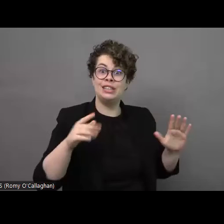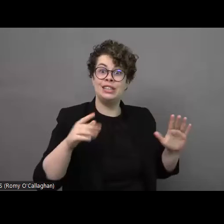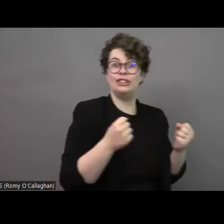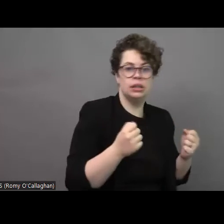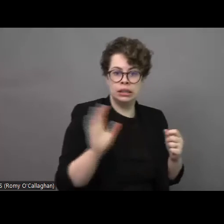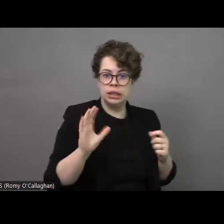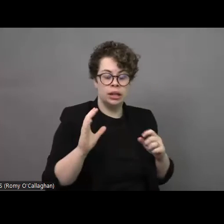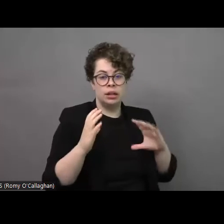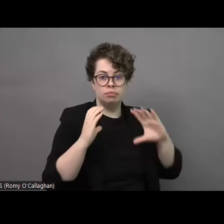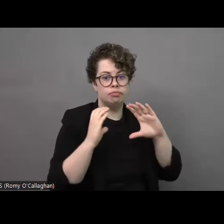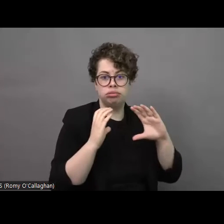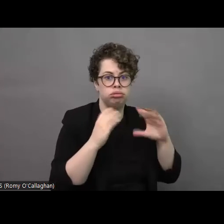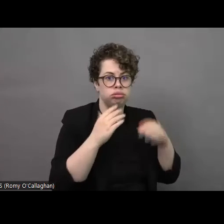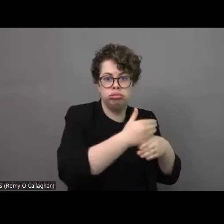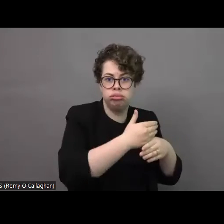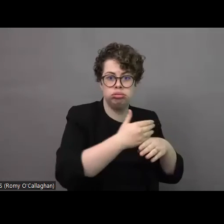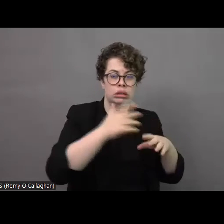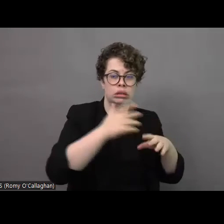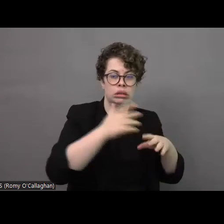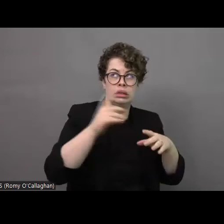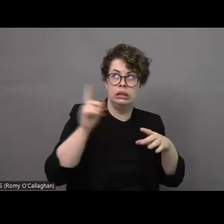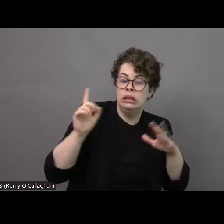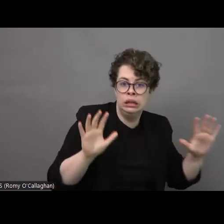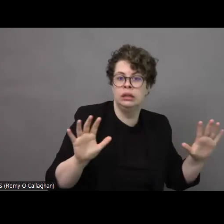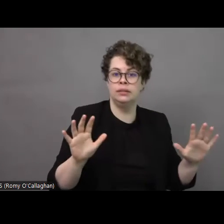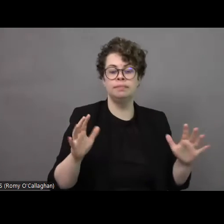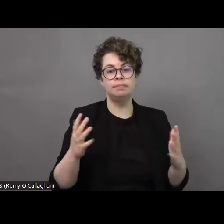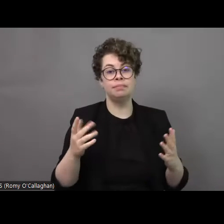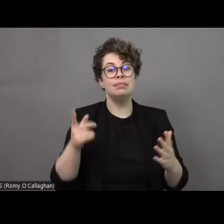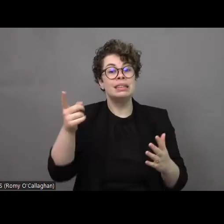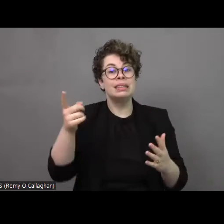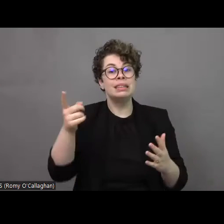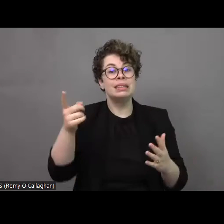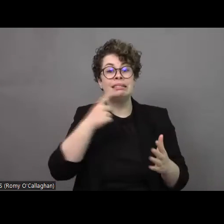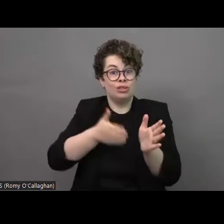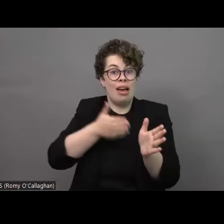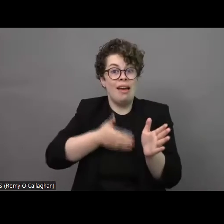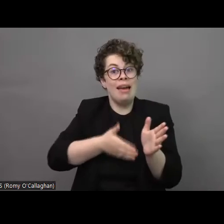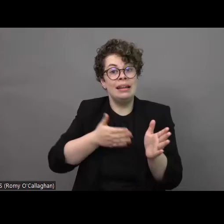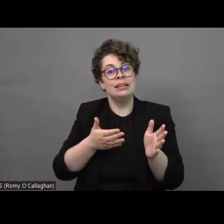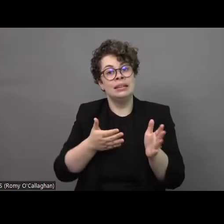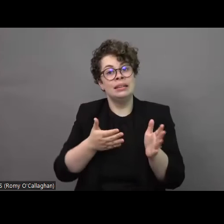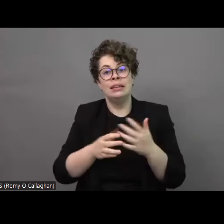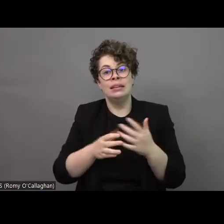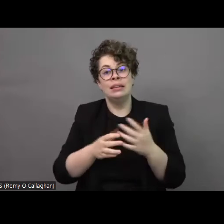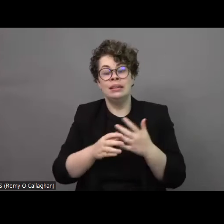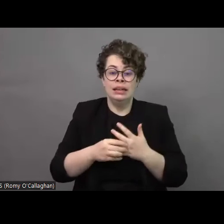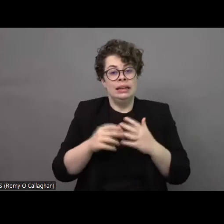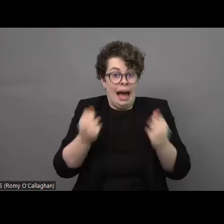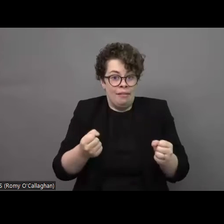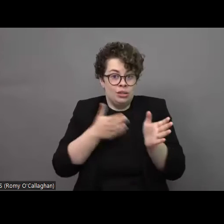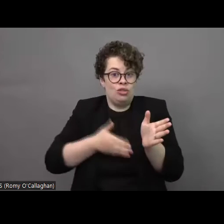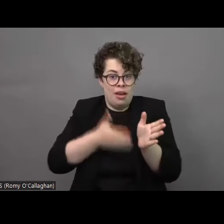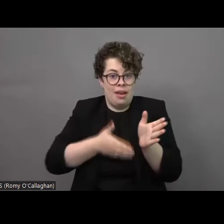and the last point yes there are evacuation trains there are and by the way when people board the trains